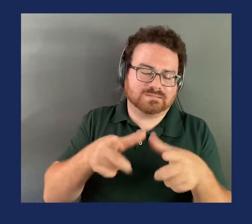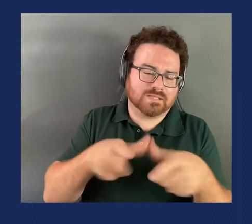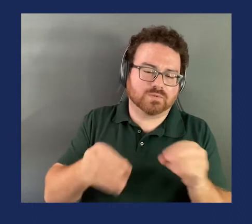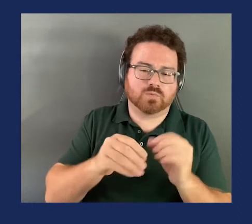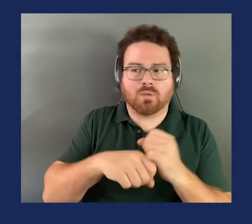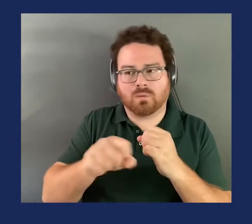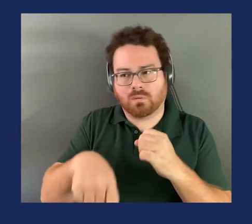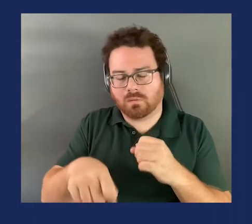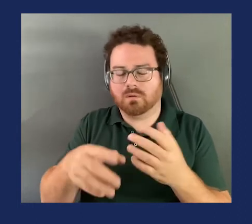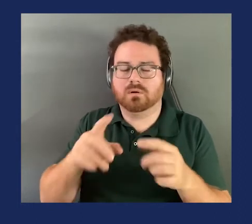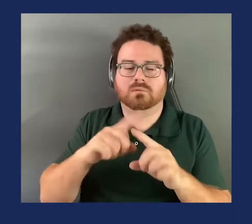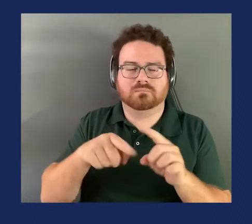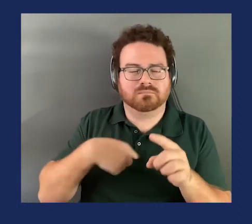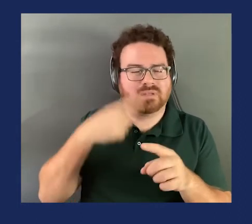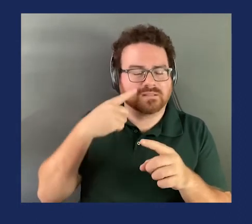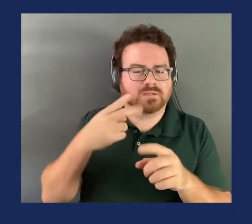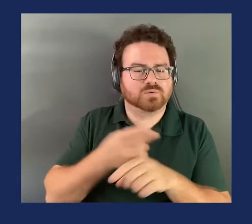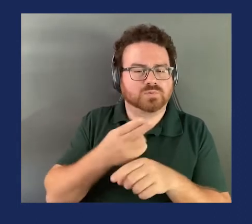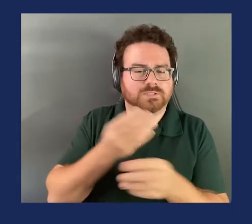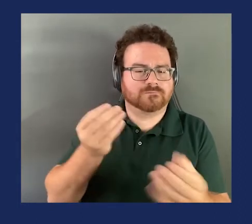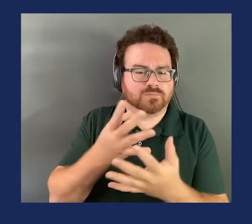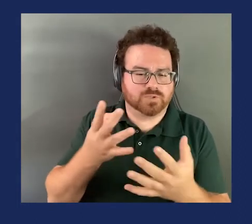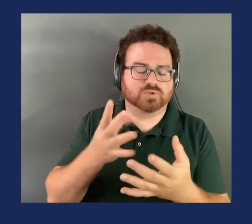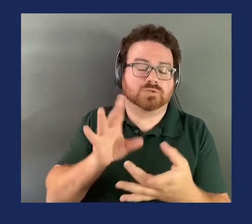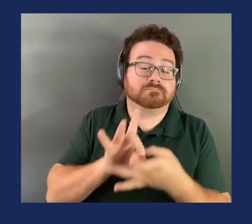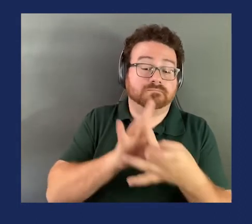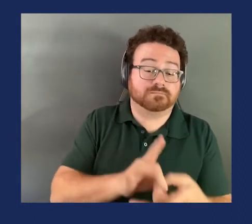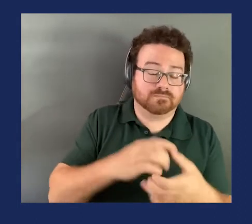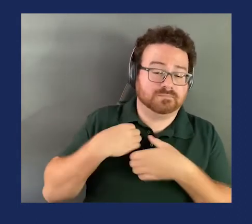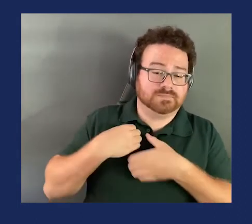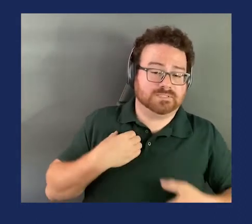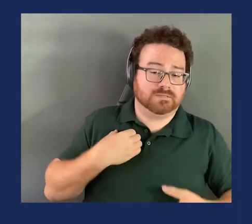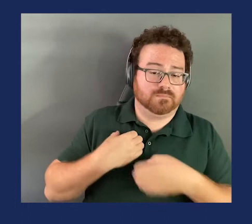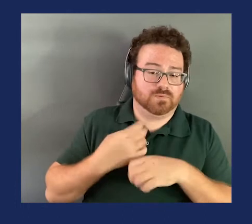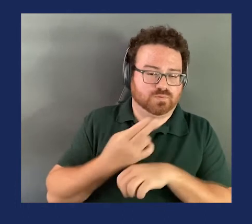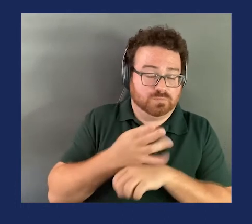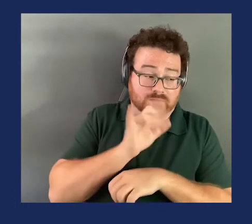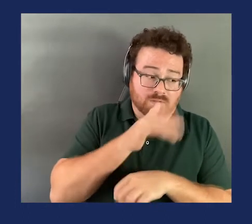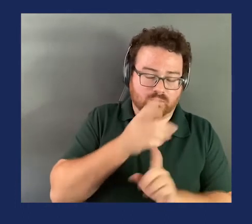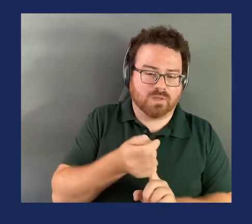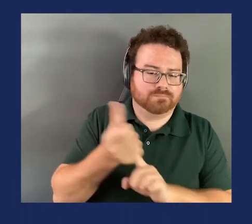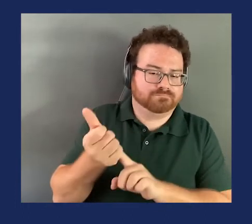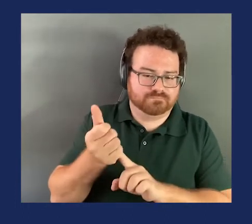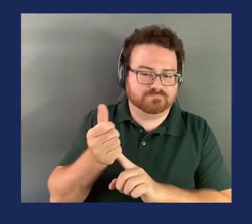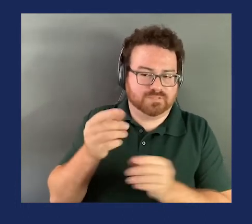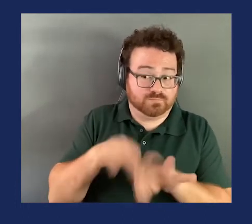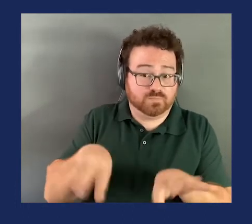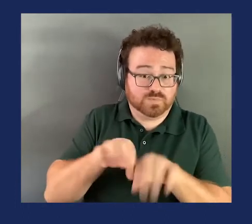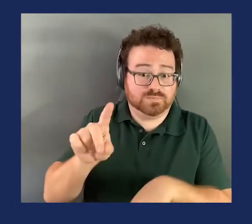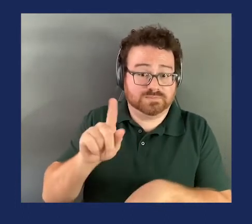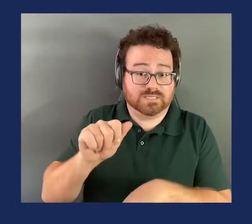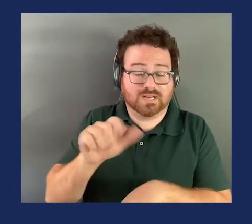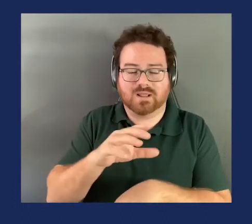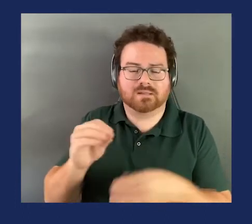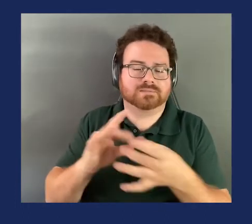striking reference to seatbelt use might well eliminate important data that we would want to consider and comments that may well be relevant to the